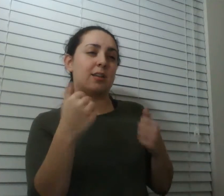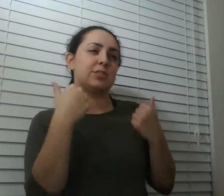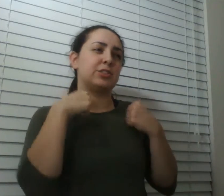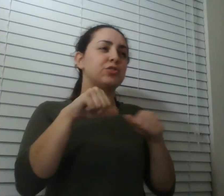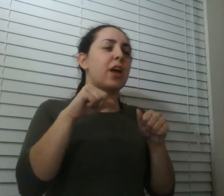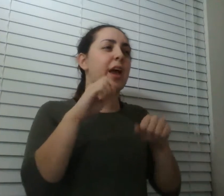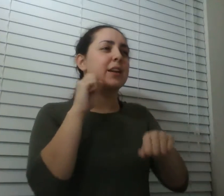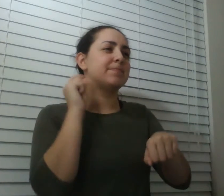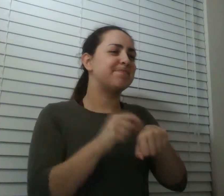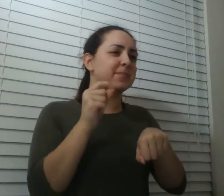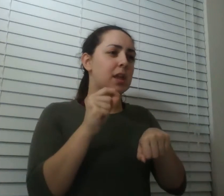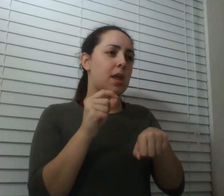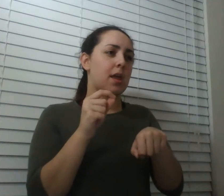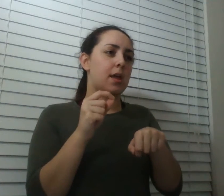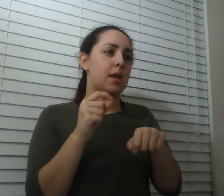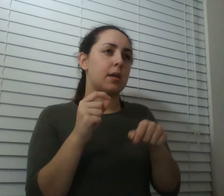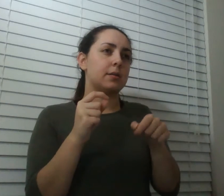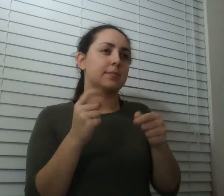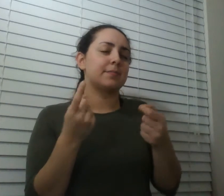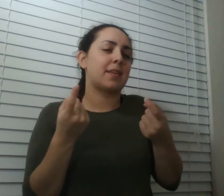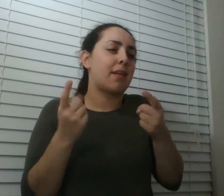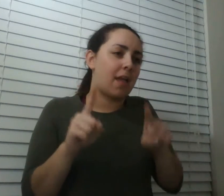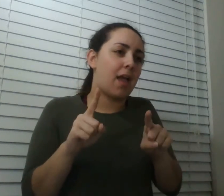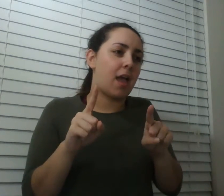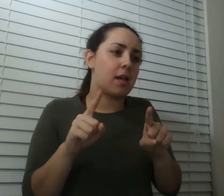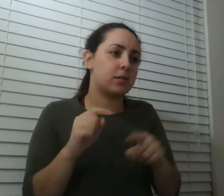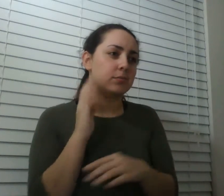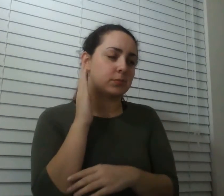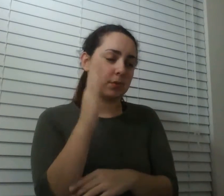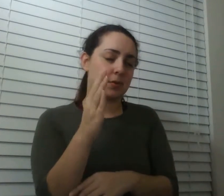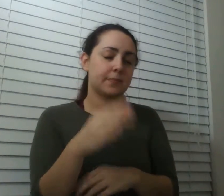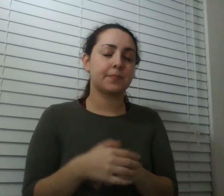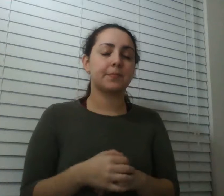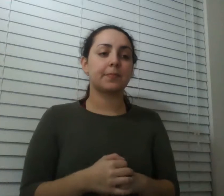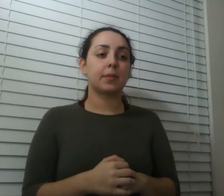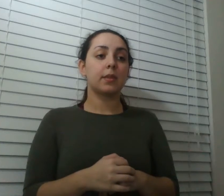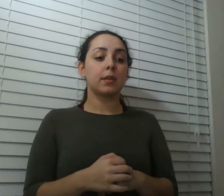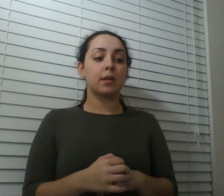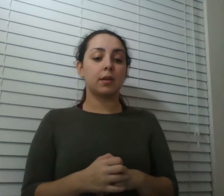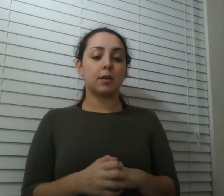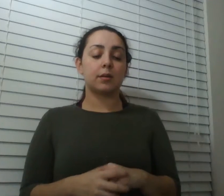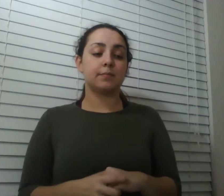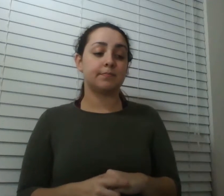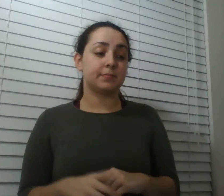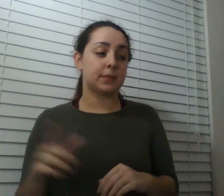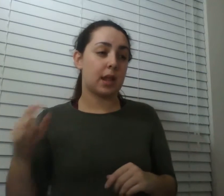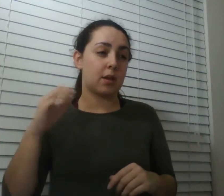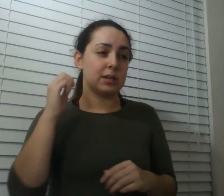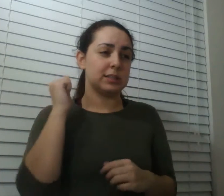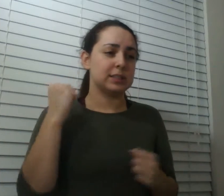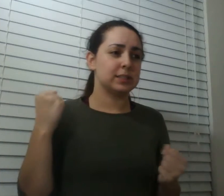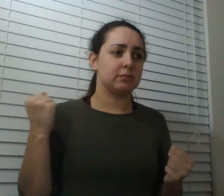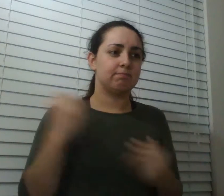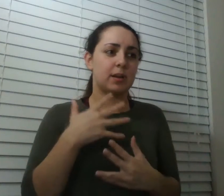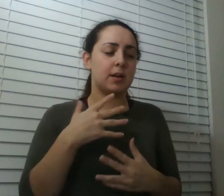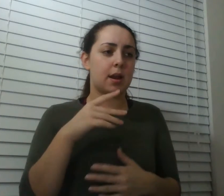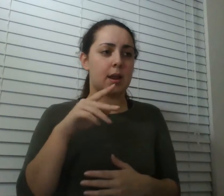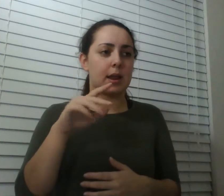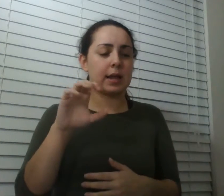as far as he's concerned that's a good thing for example i was petrified of this this seneca which i call the warrior wasp a